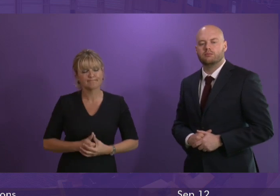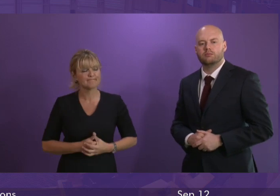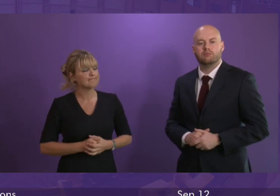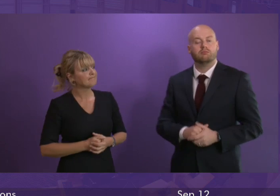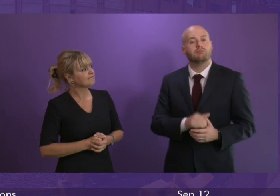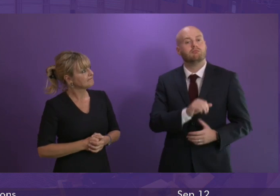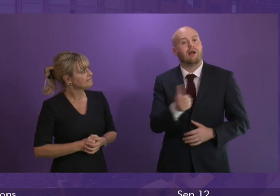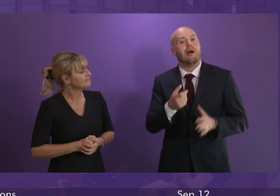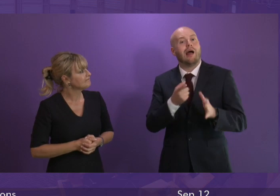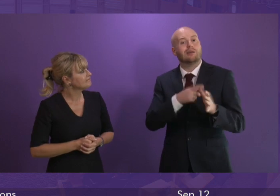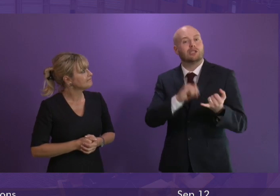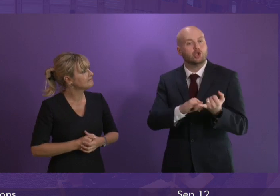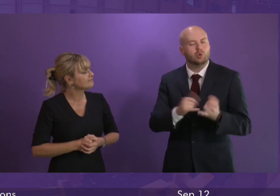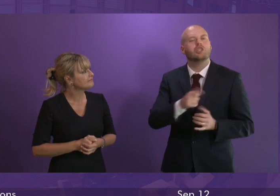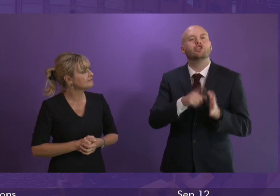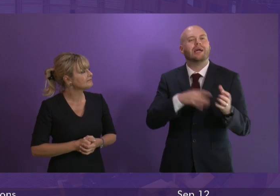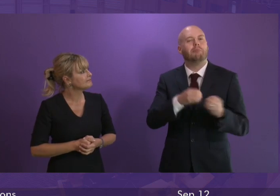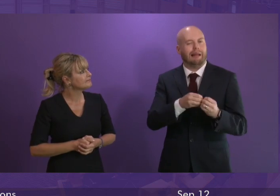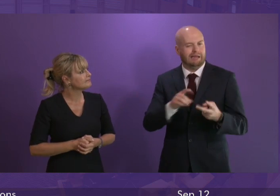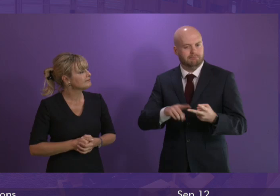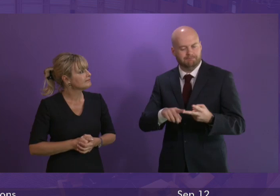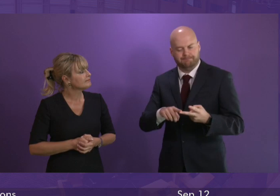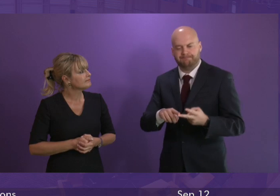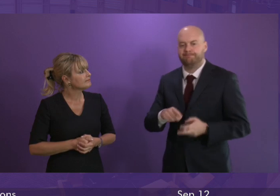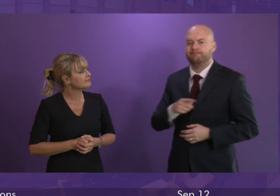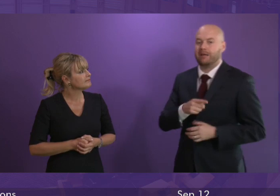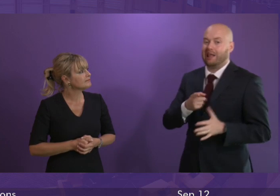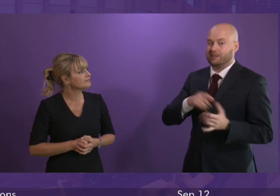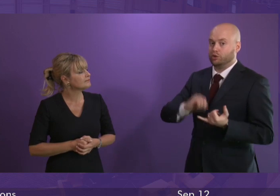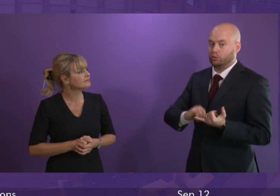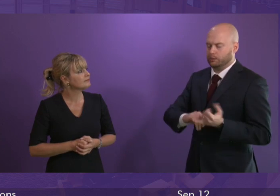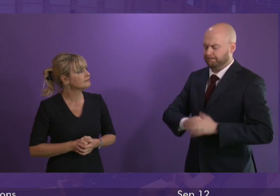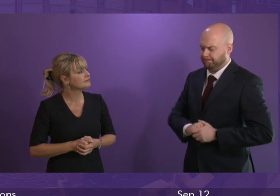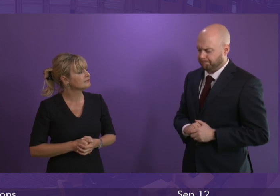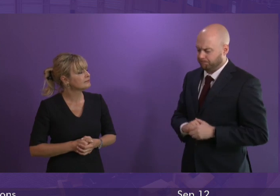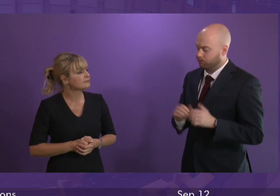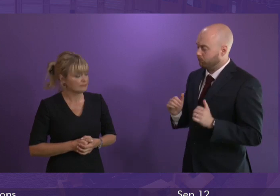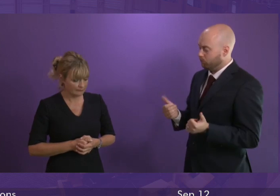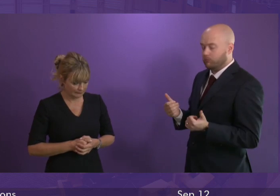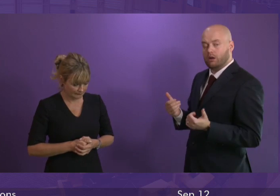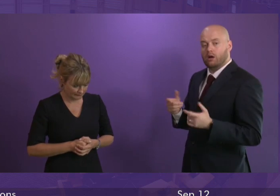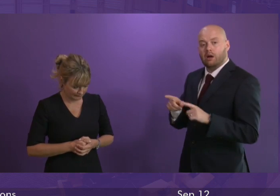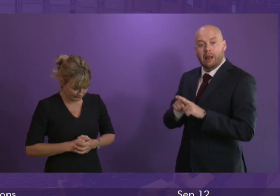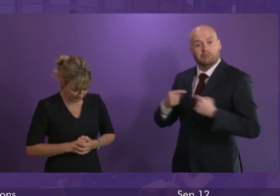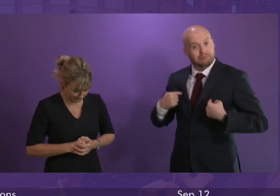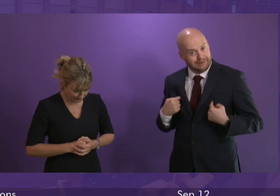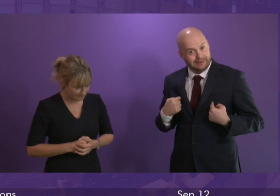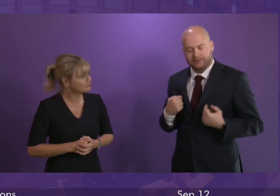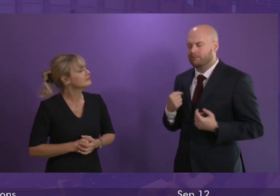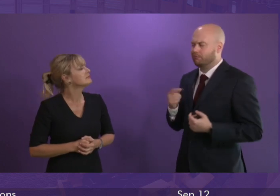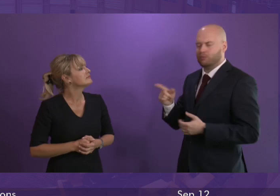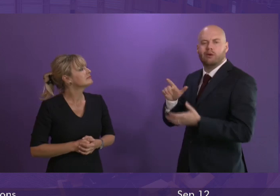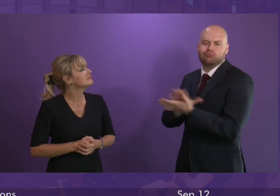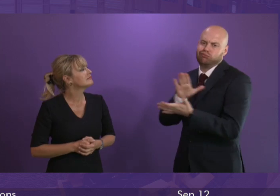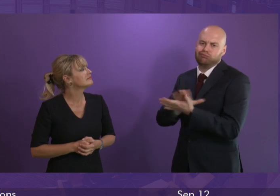Alexander Stewart to be followed by Jackie Bailey. Thank you, Besideing Officer. First Minister, like me, you are delighted that the news that five new Type